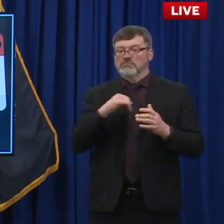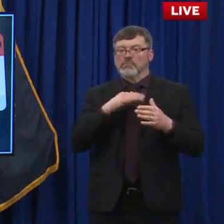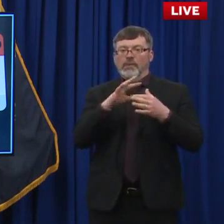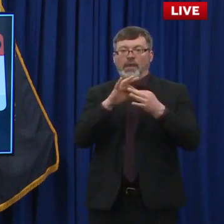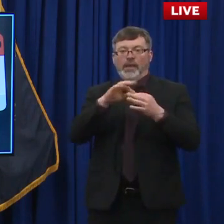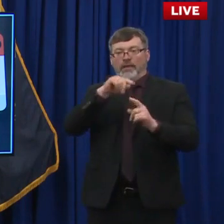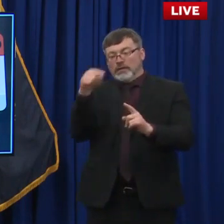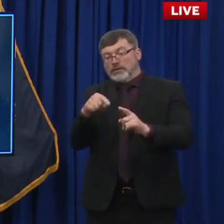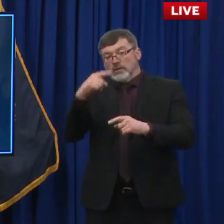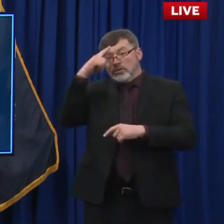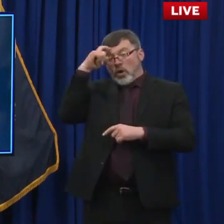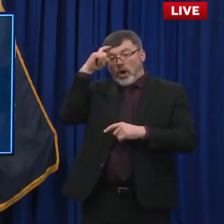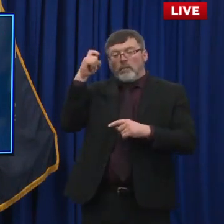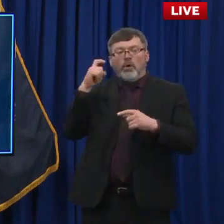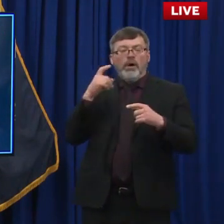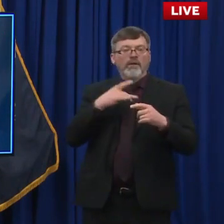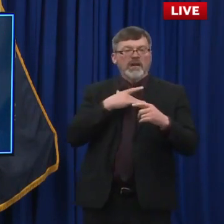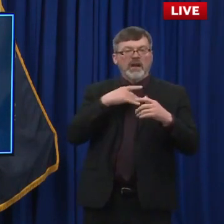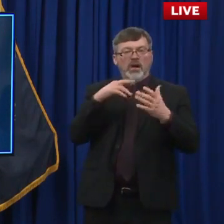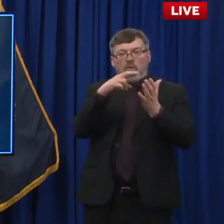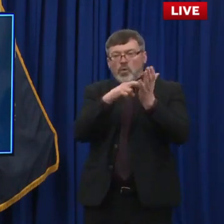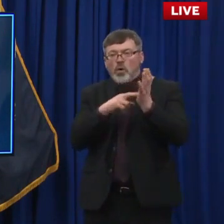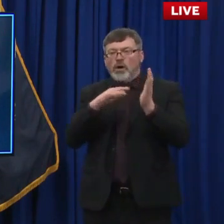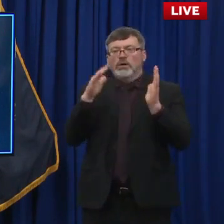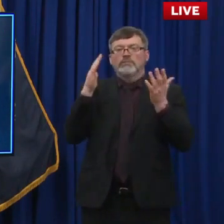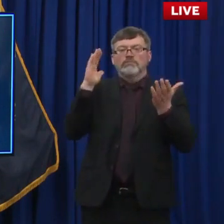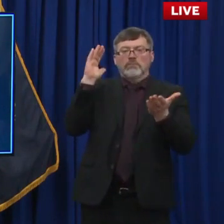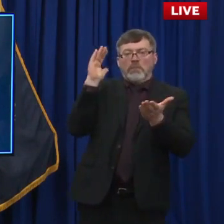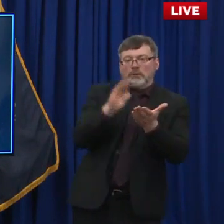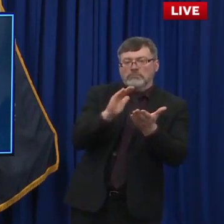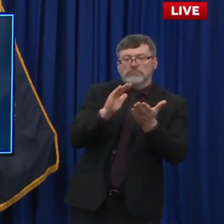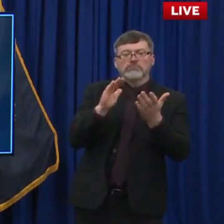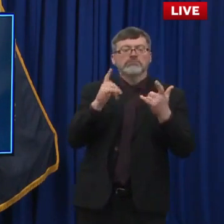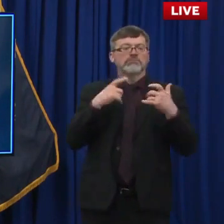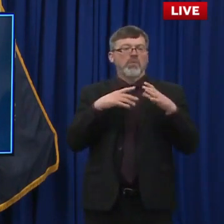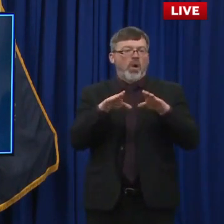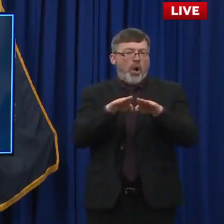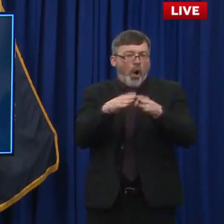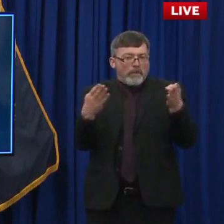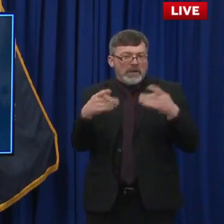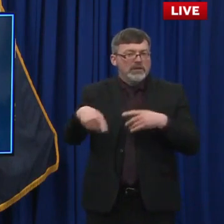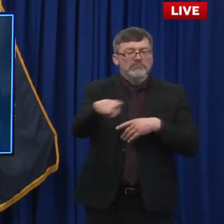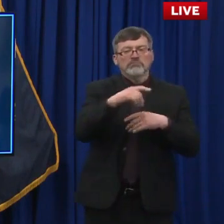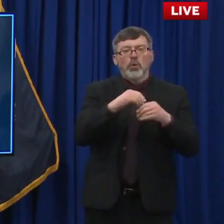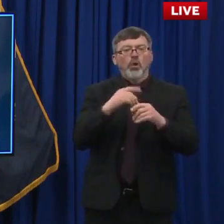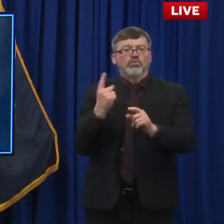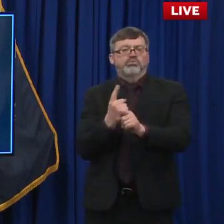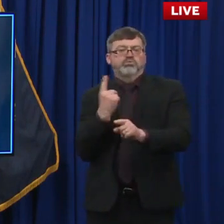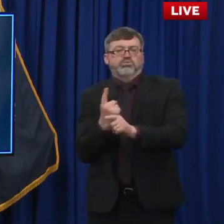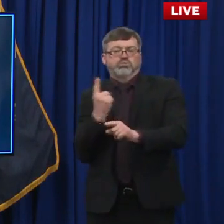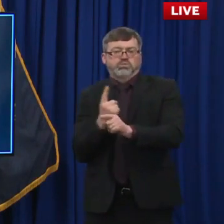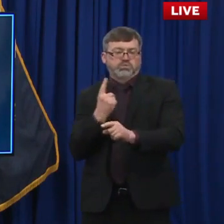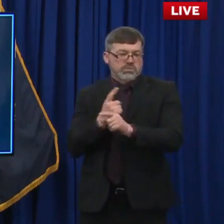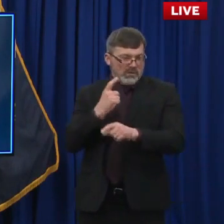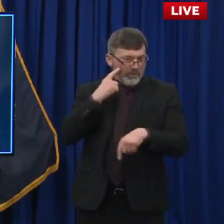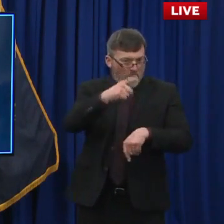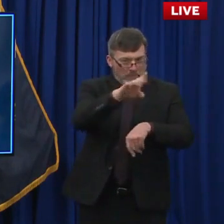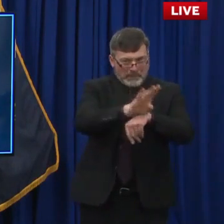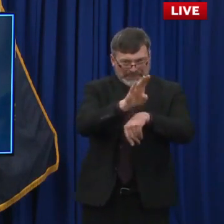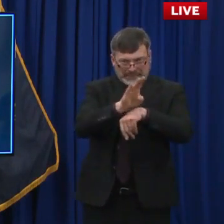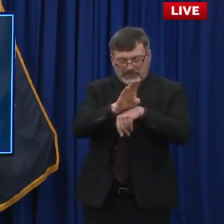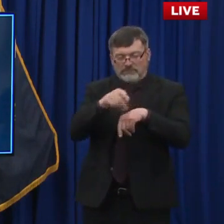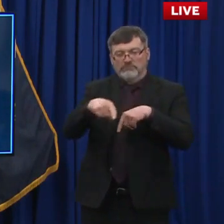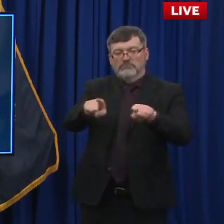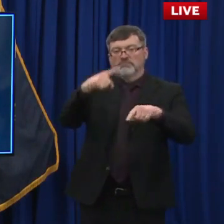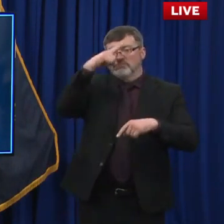strong summer today, we're also releasing a few more guidance documents to help some industries thrive and have some success. So we're modifying the